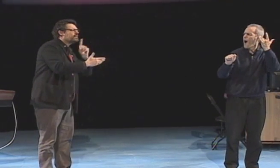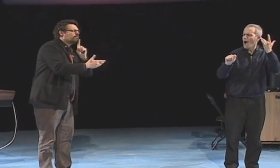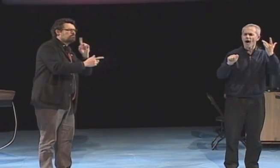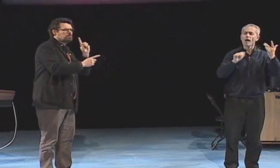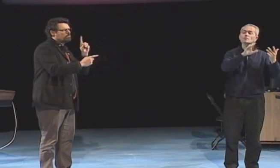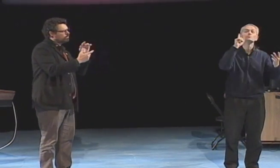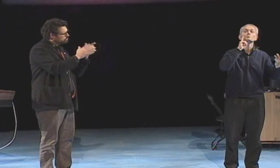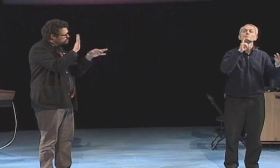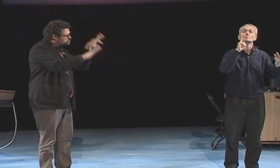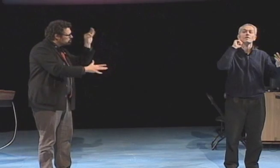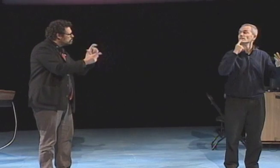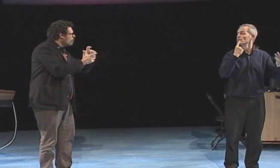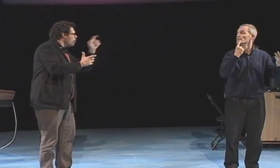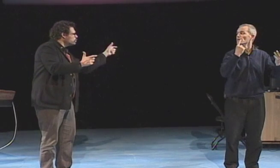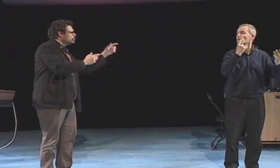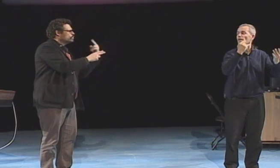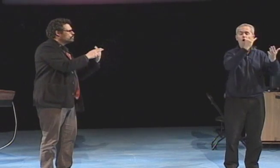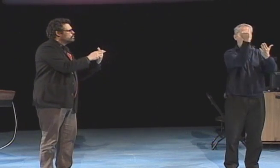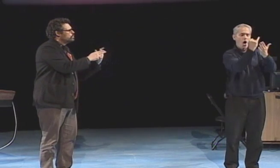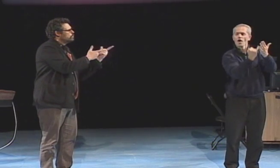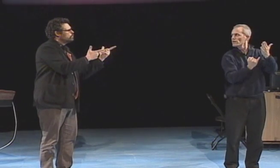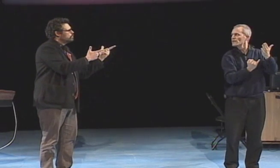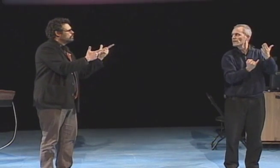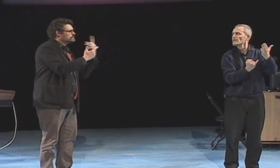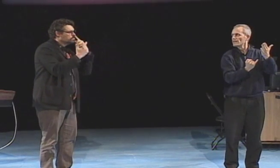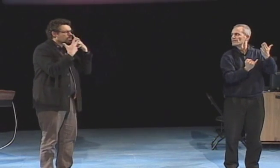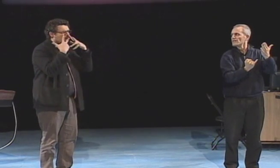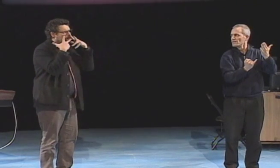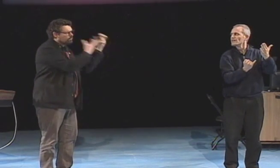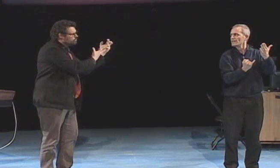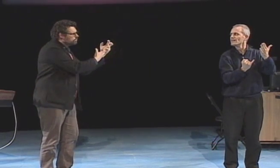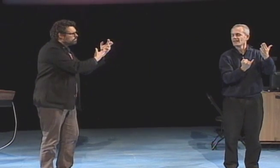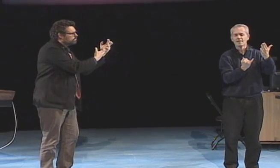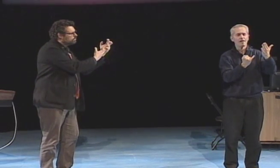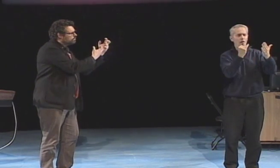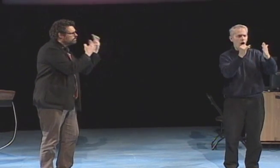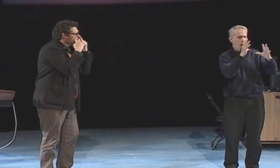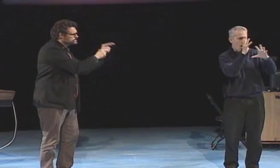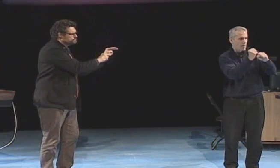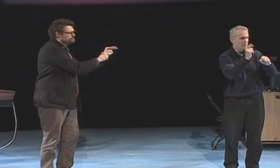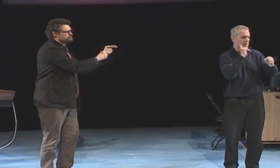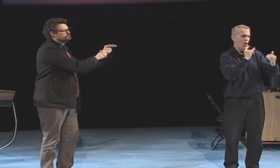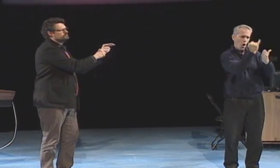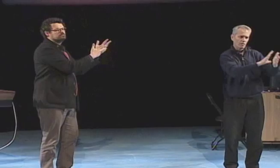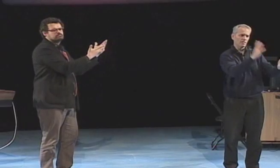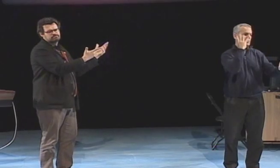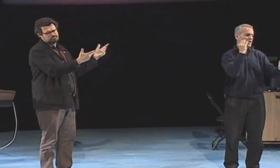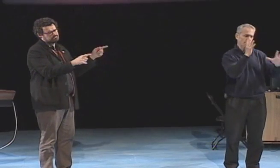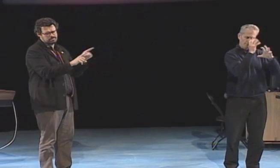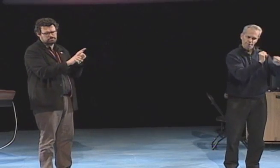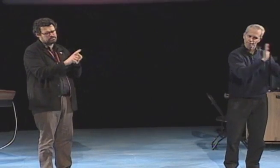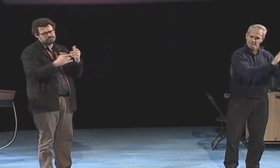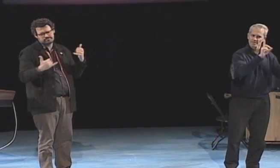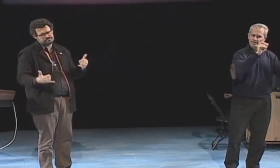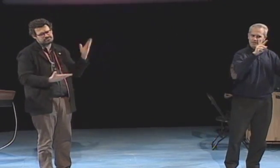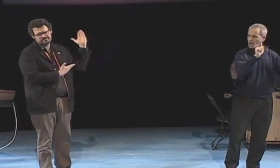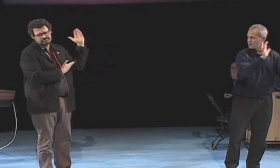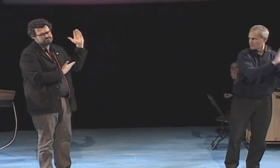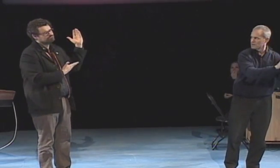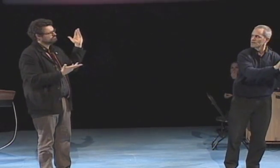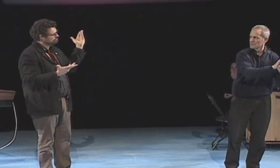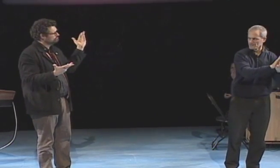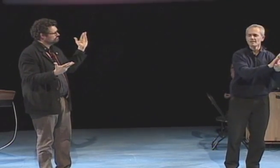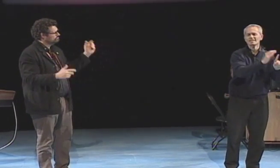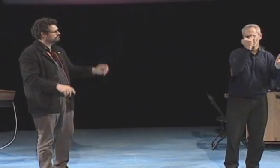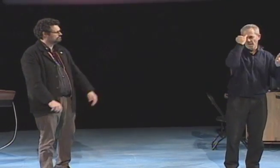the same idea Divya why did they come up with what they did the idea of deaf art they were fascinated